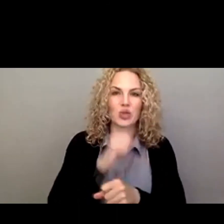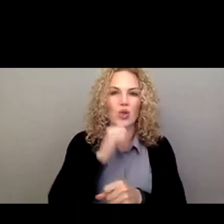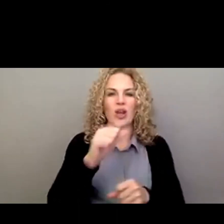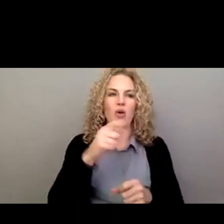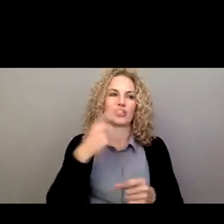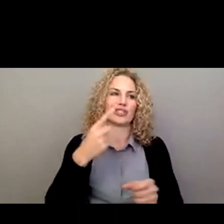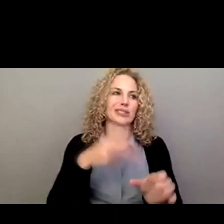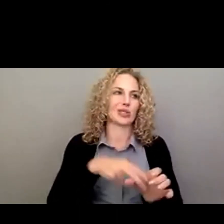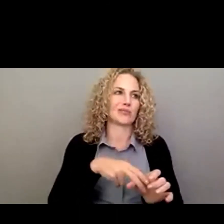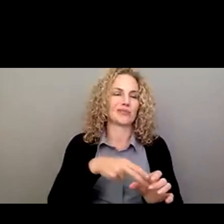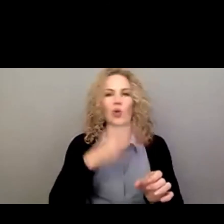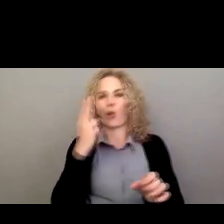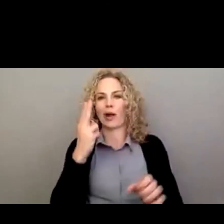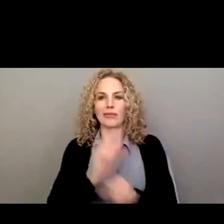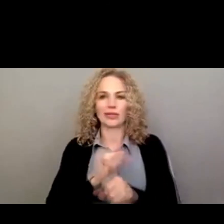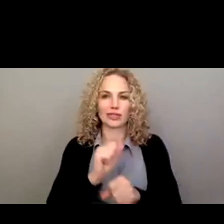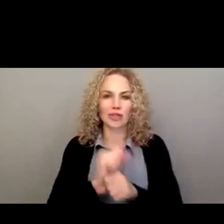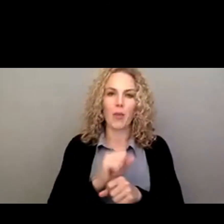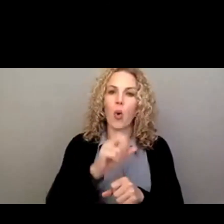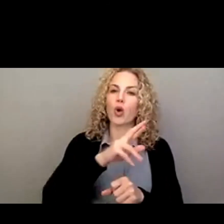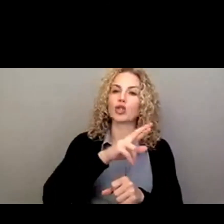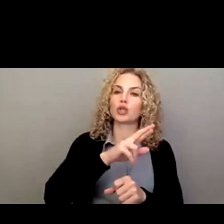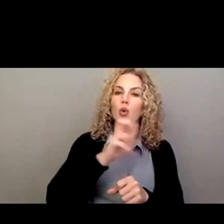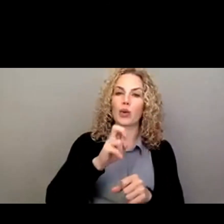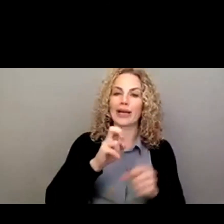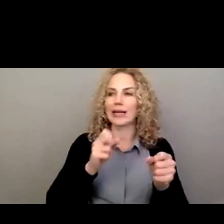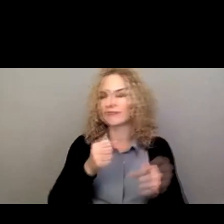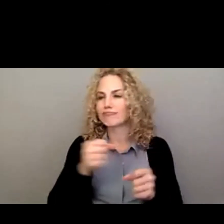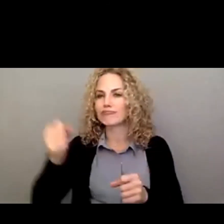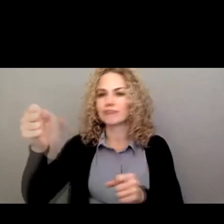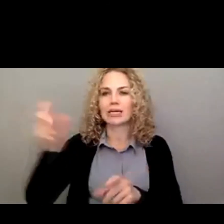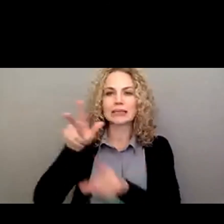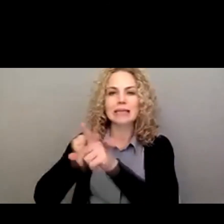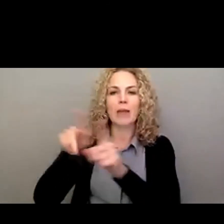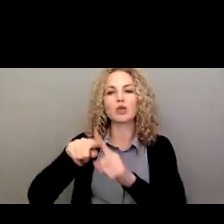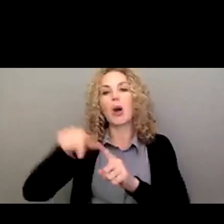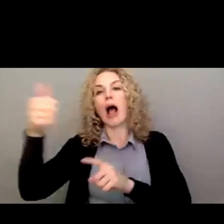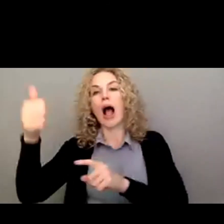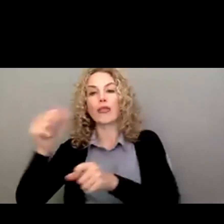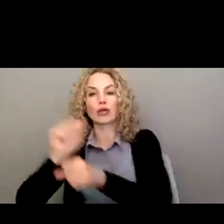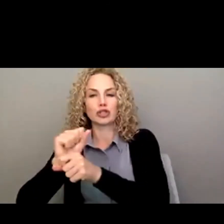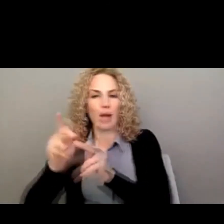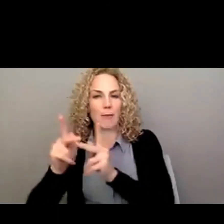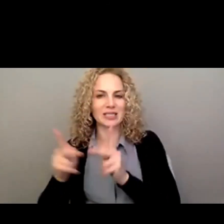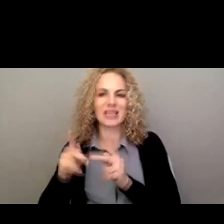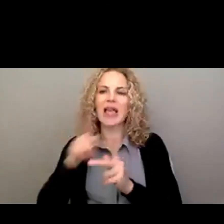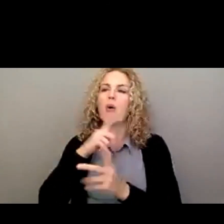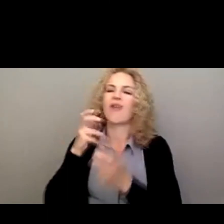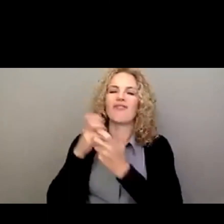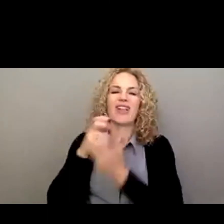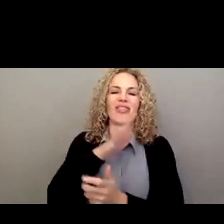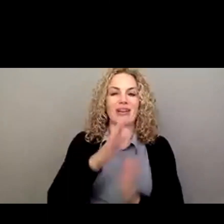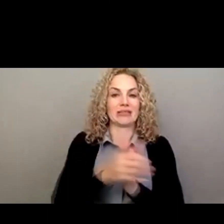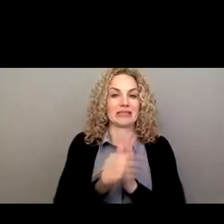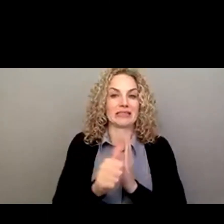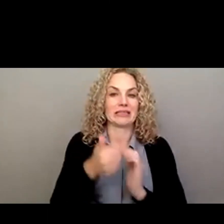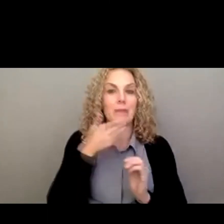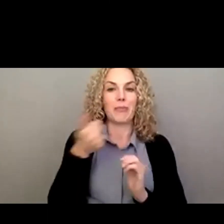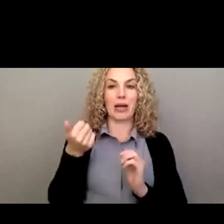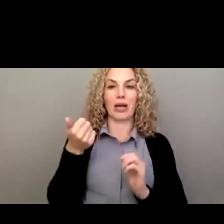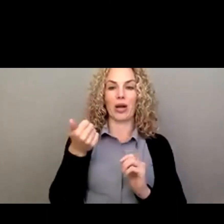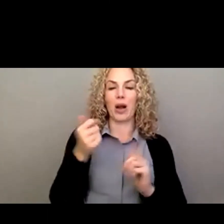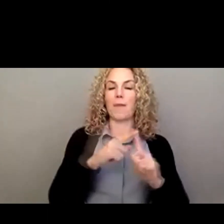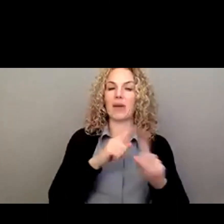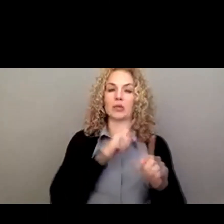or to reassign them to other positions that might be a better fit for their skill set or their interests. But it is very